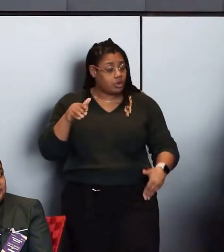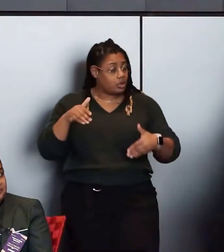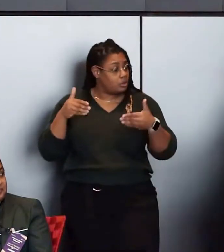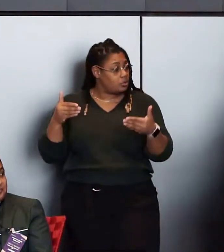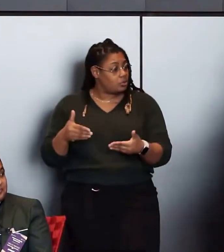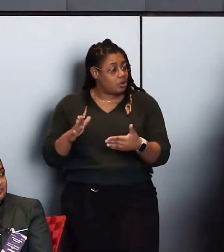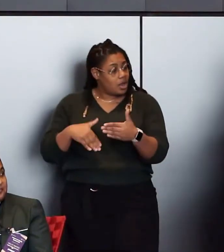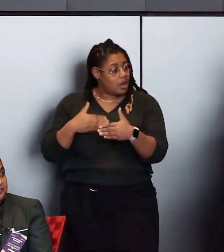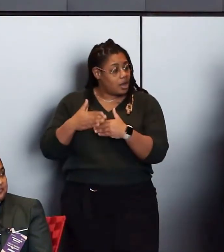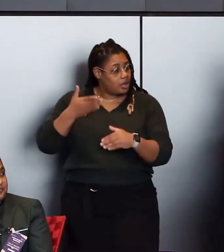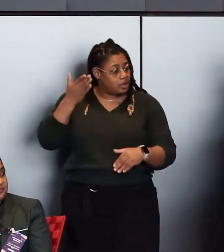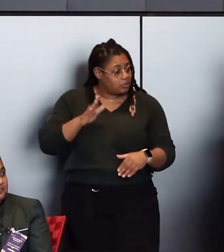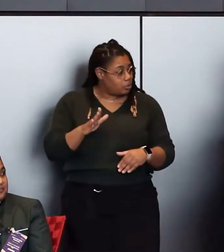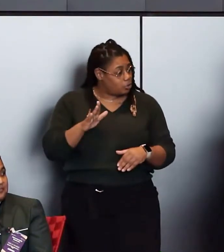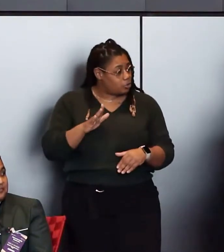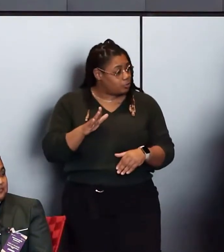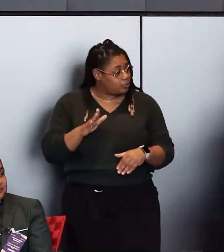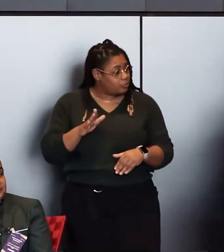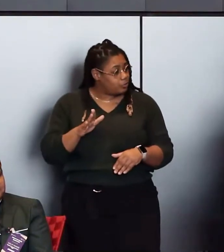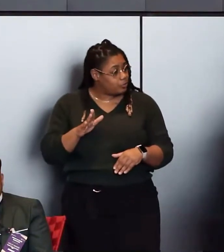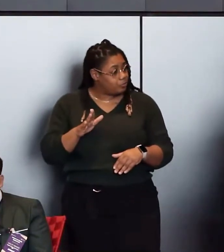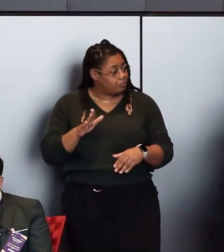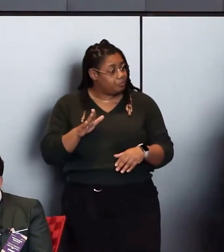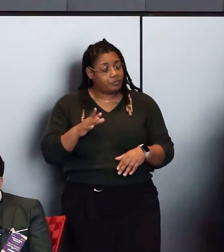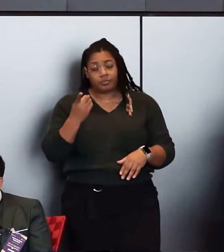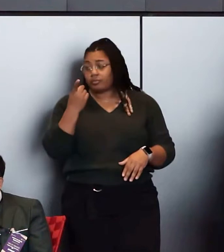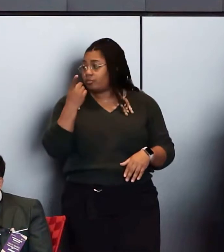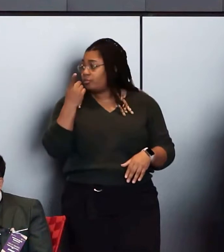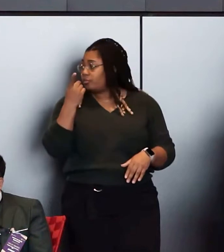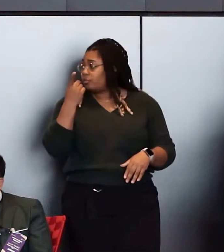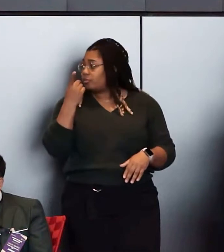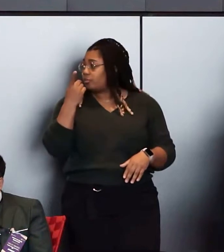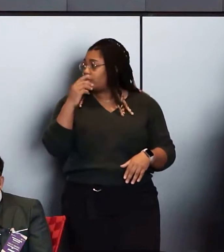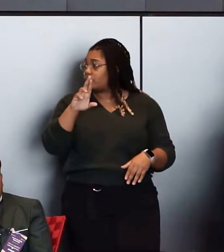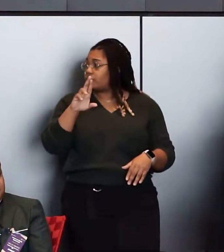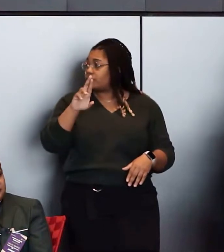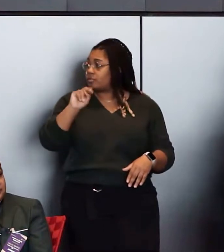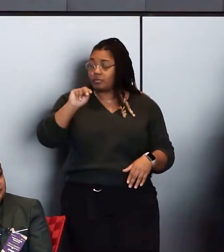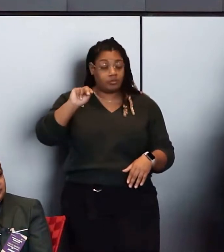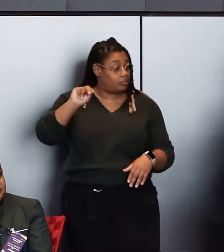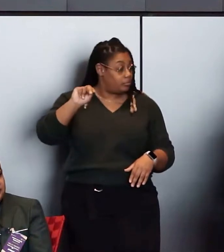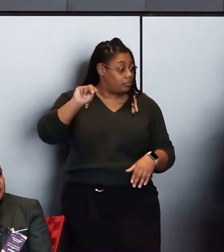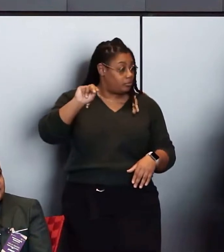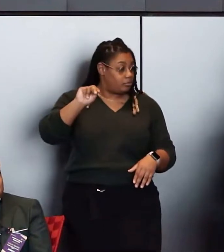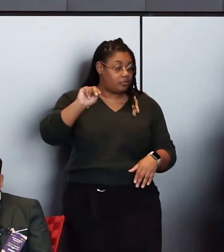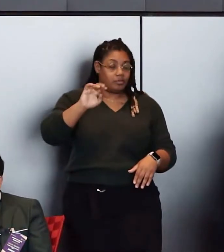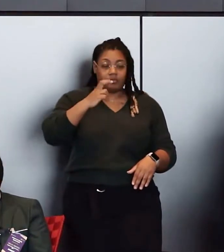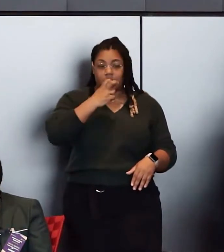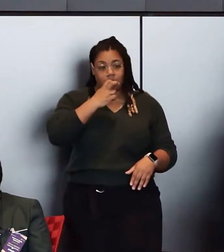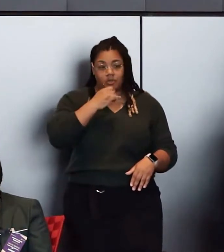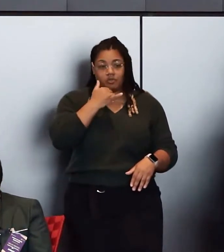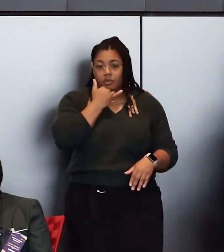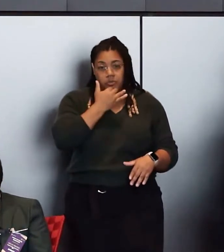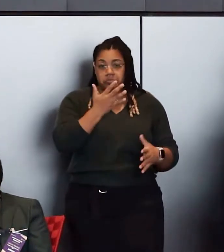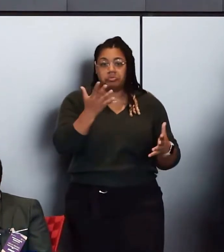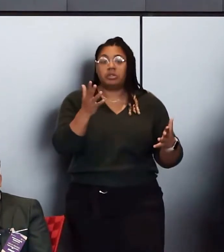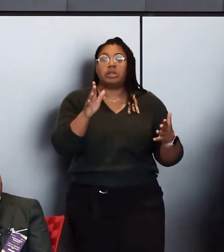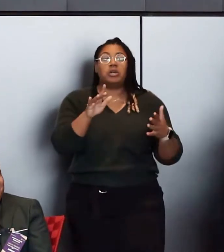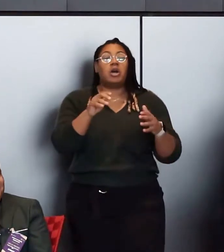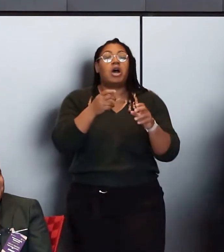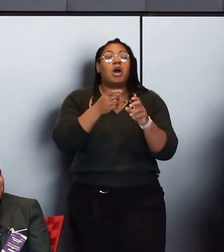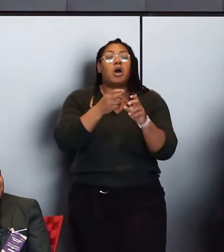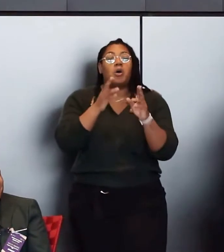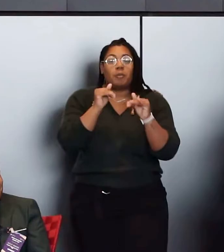our next speaker, Dr. Neneka Moppison. I hope I didn't butcher that too badly.